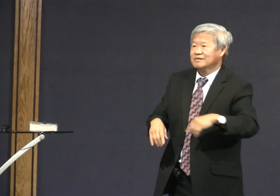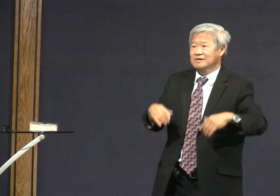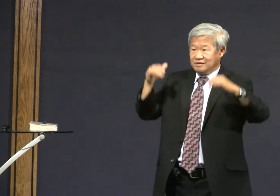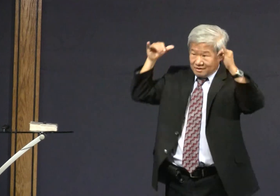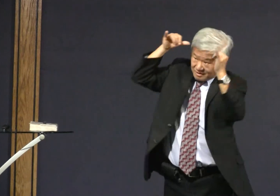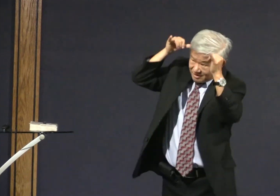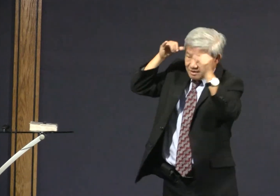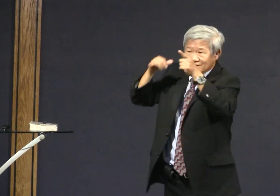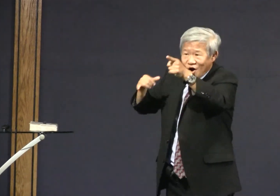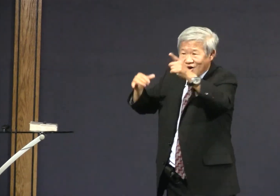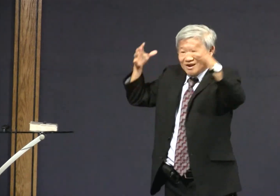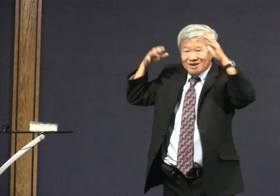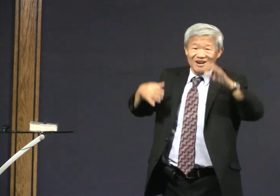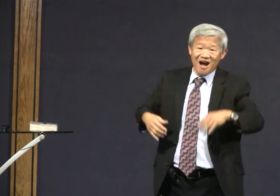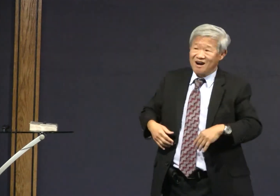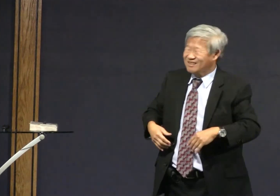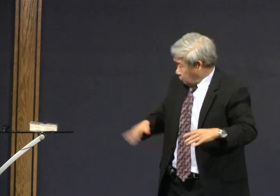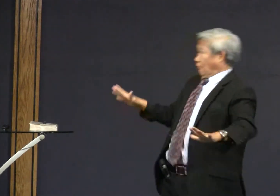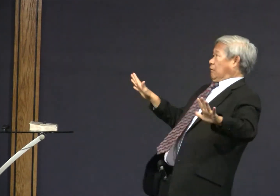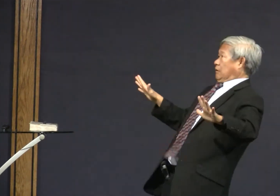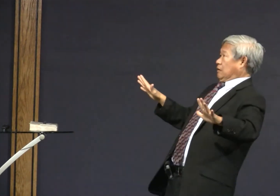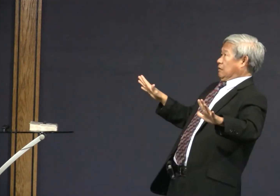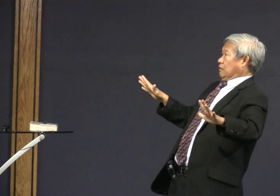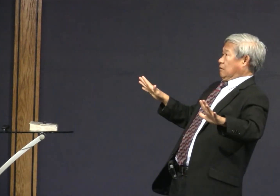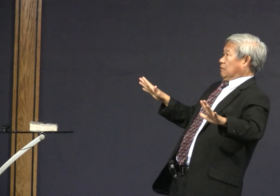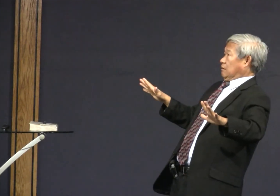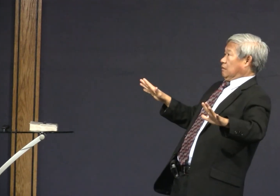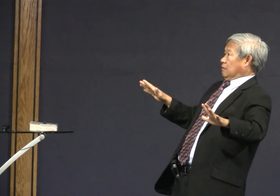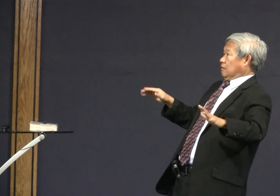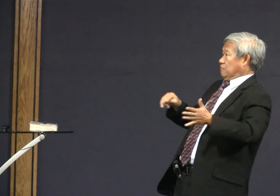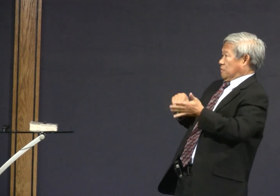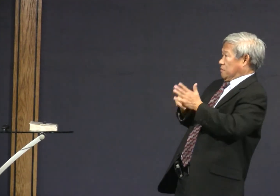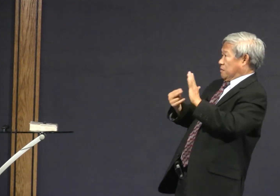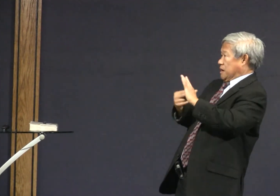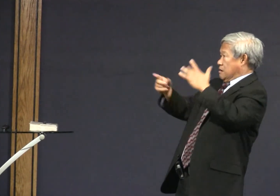And you can see the bison and the animals that they painted on the wall.